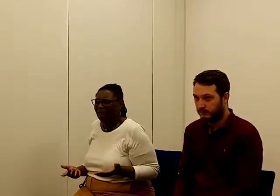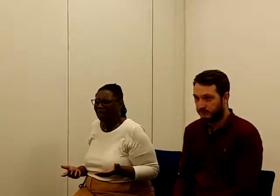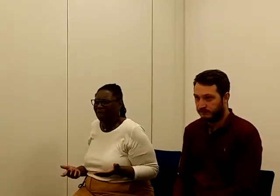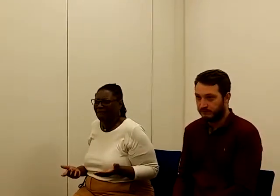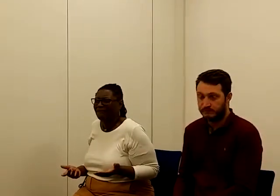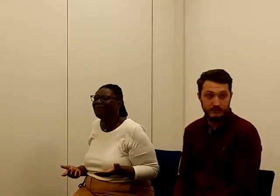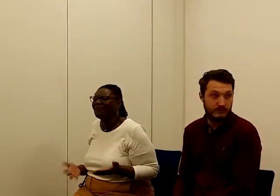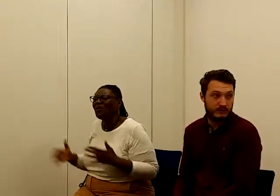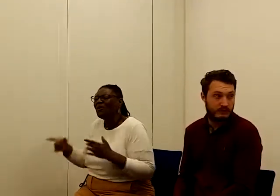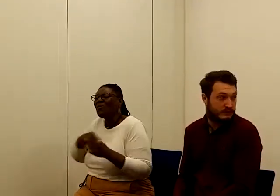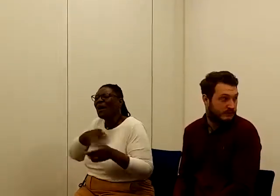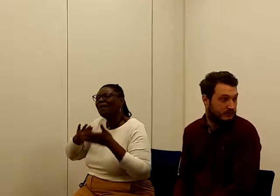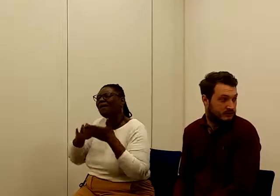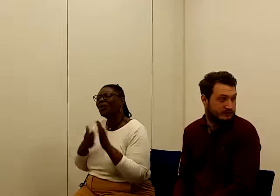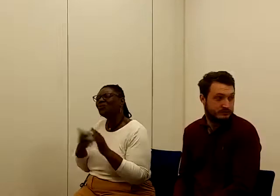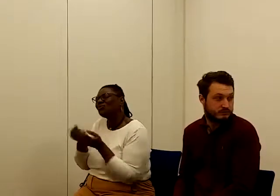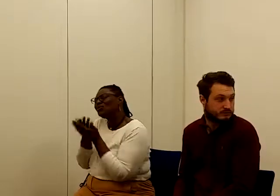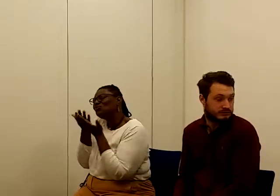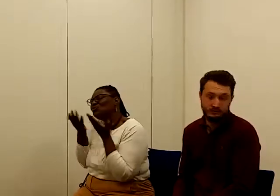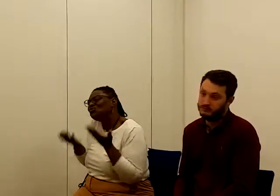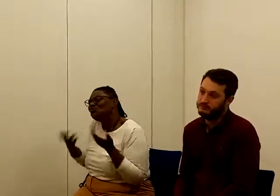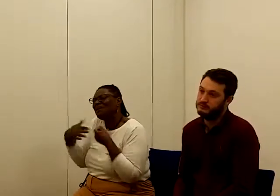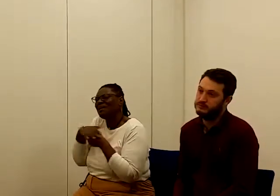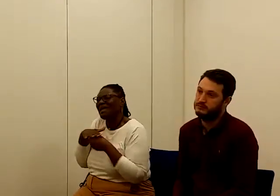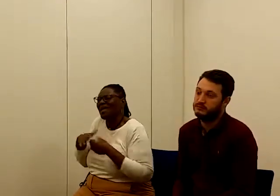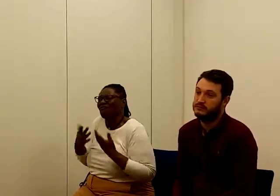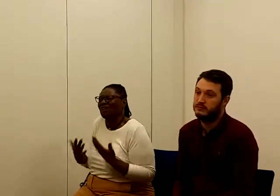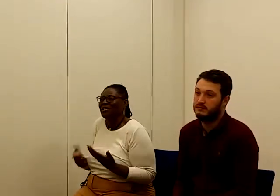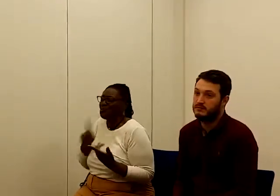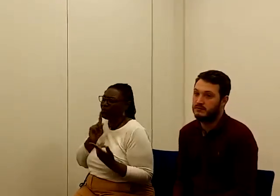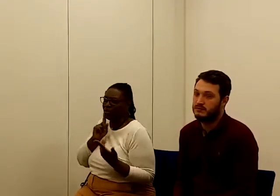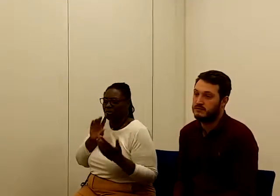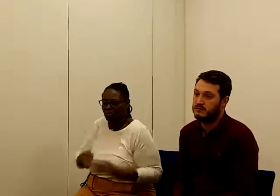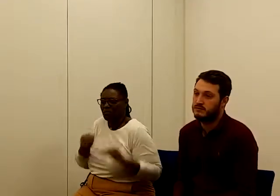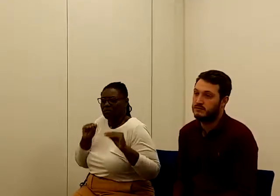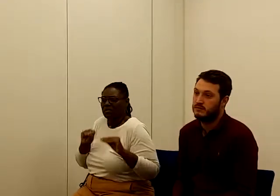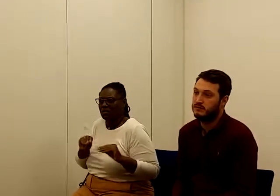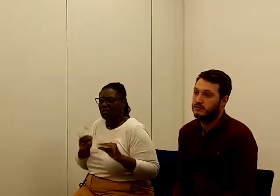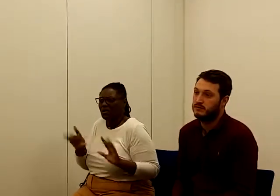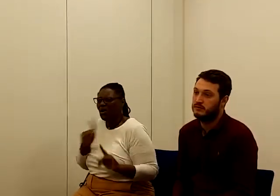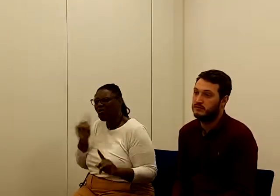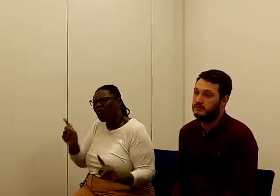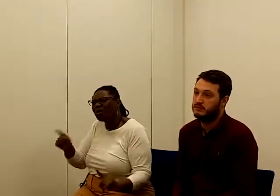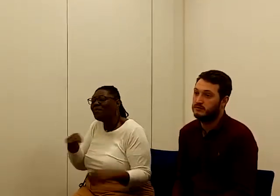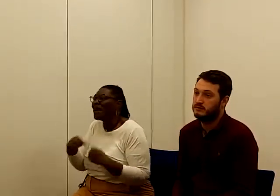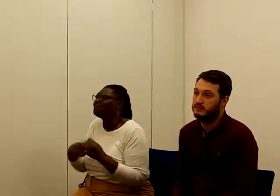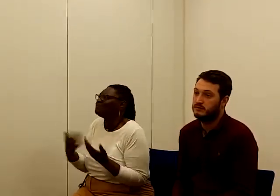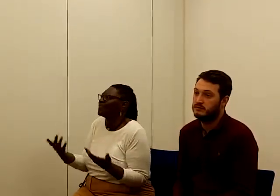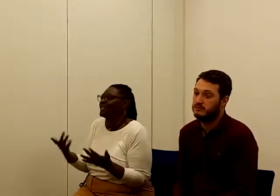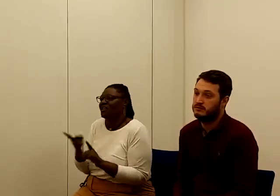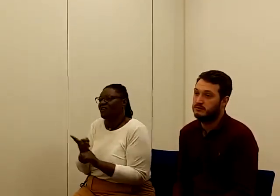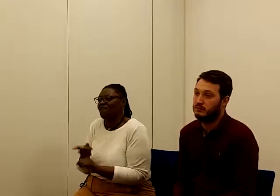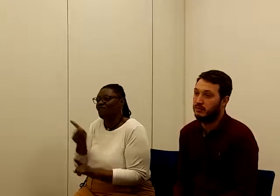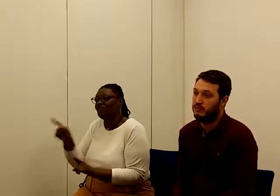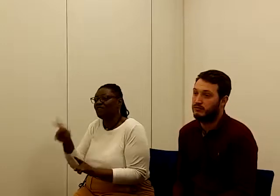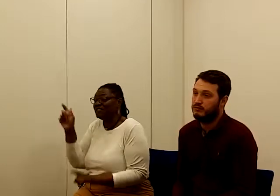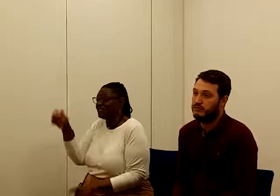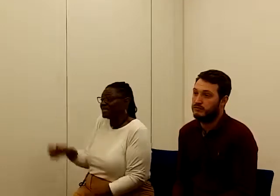Because there's too many areas where it just stops. And what about if you're, if somebody, not